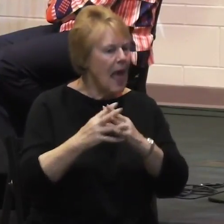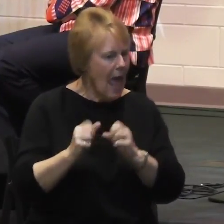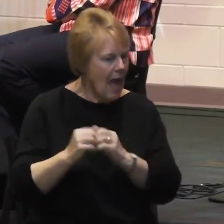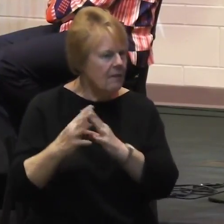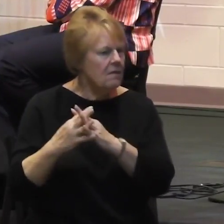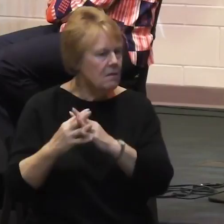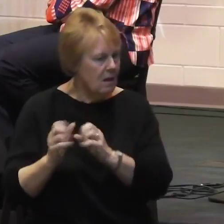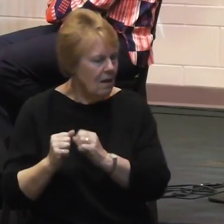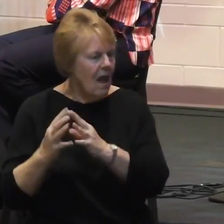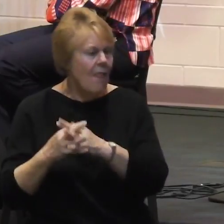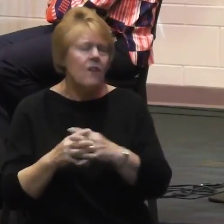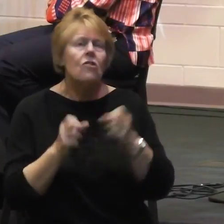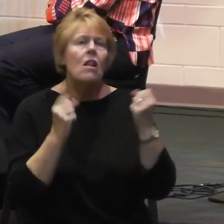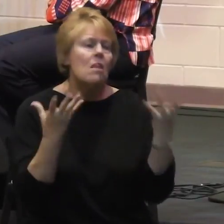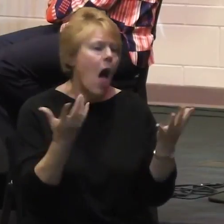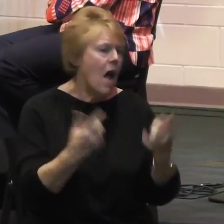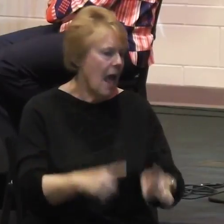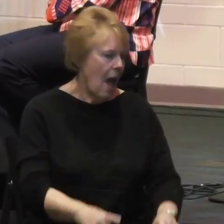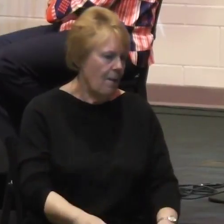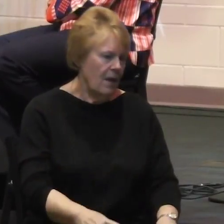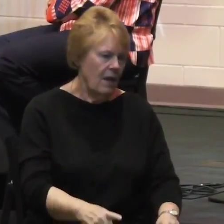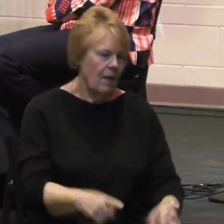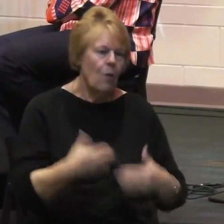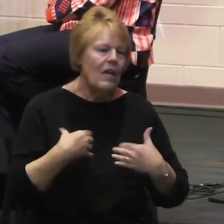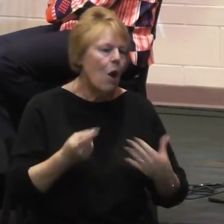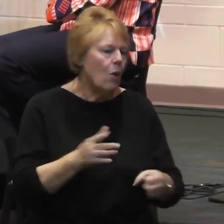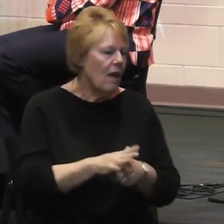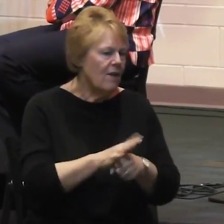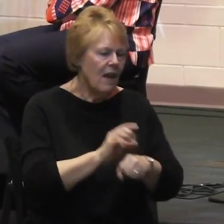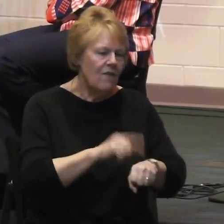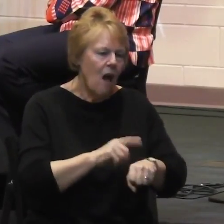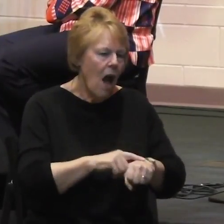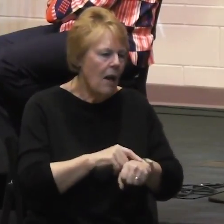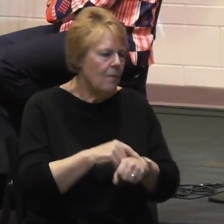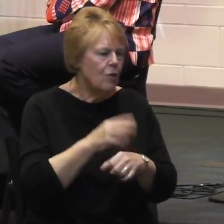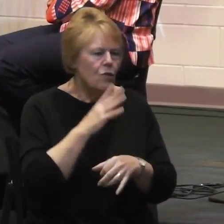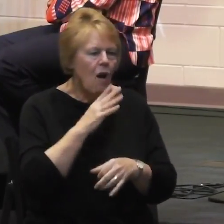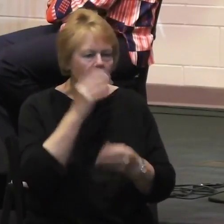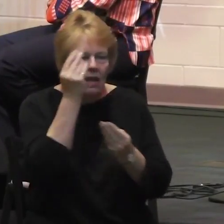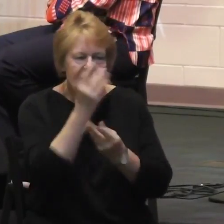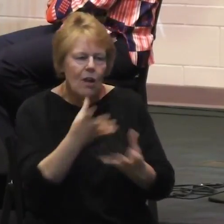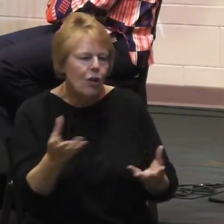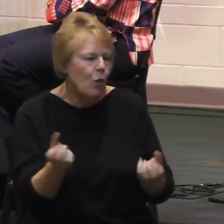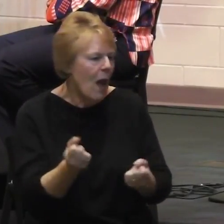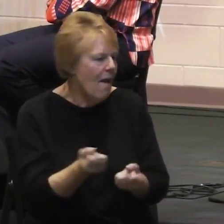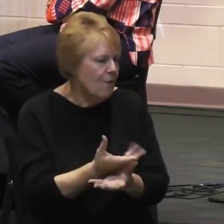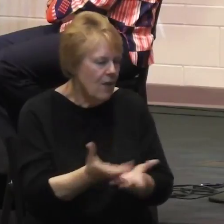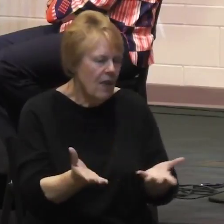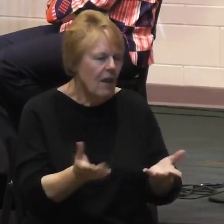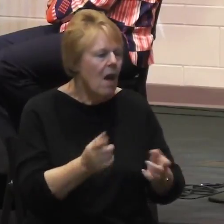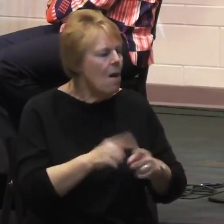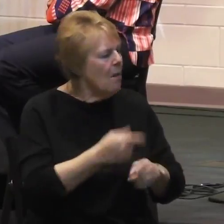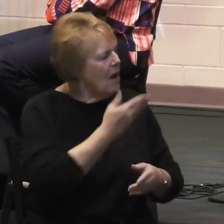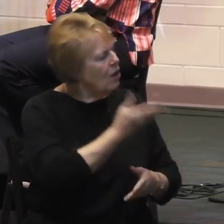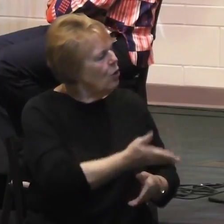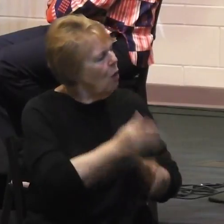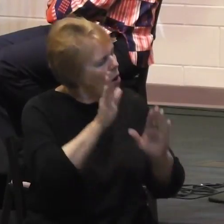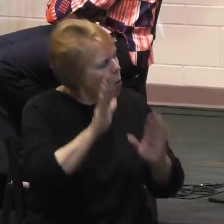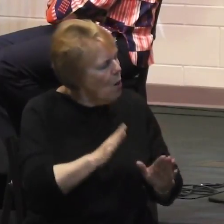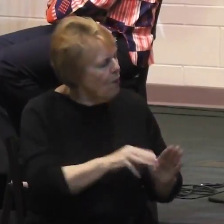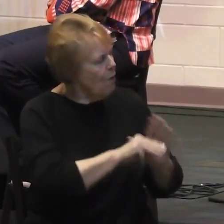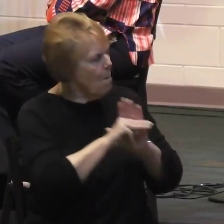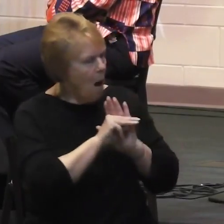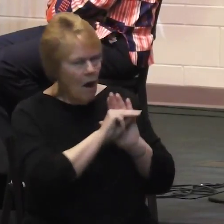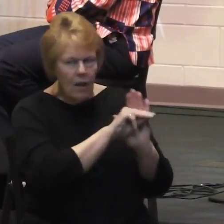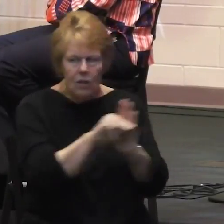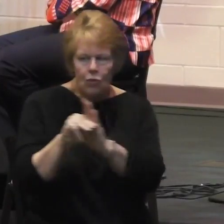going on. We don't have time to talk about all of it. But you are a great model for us of your commitment to the